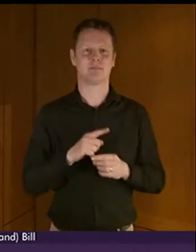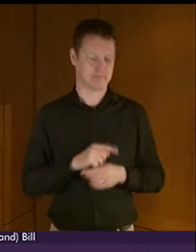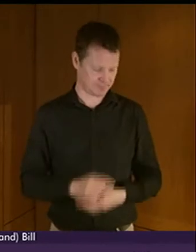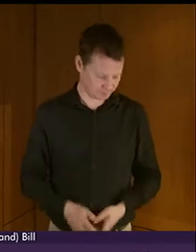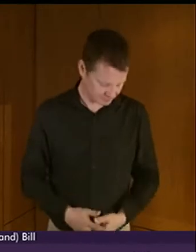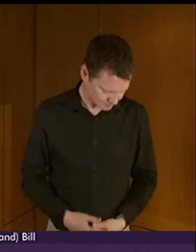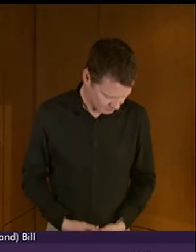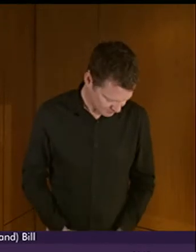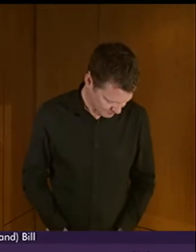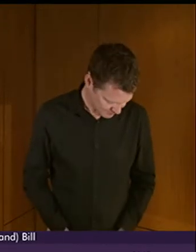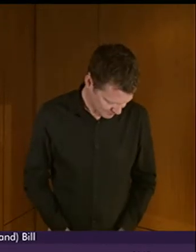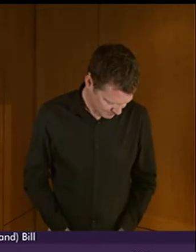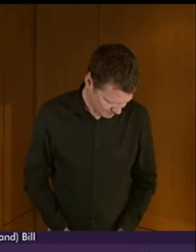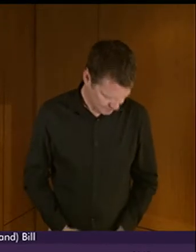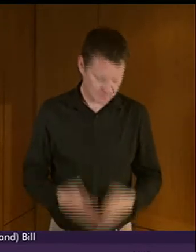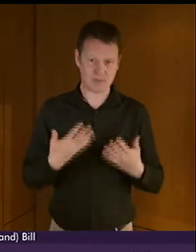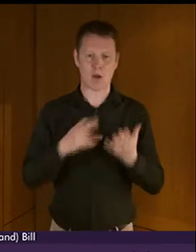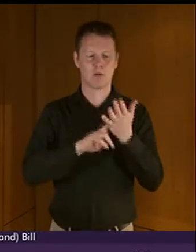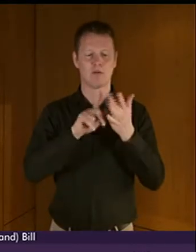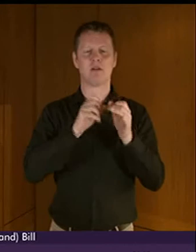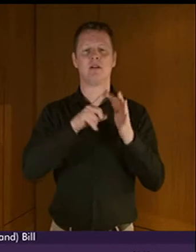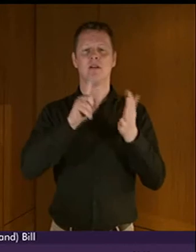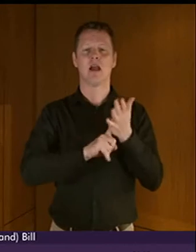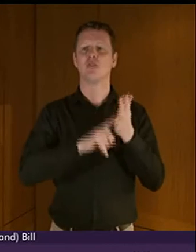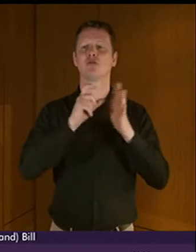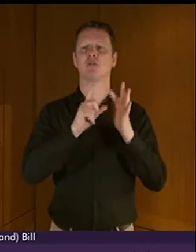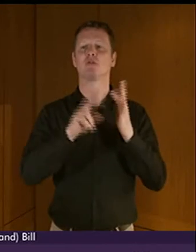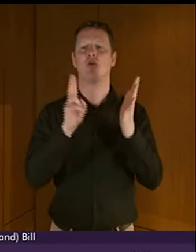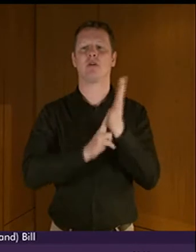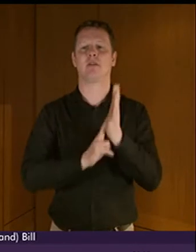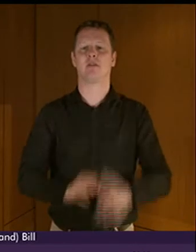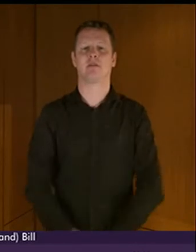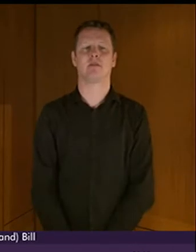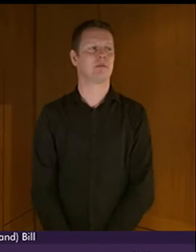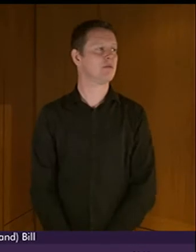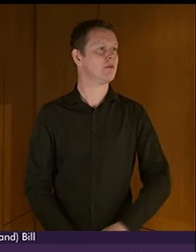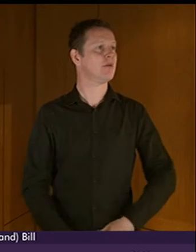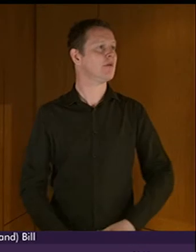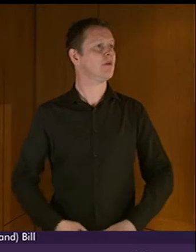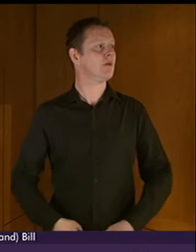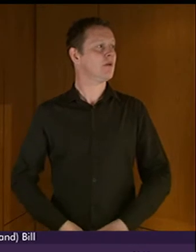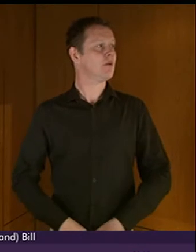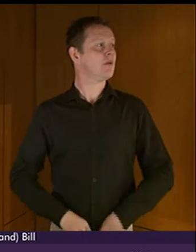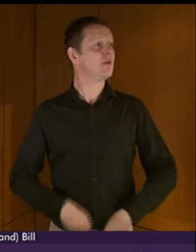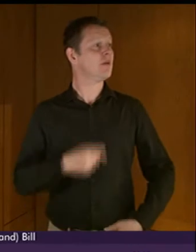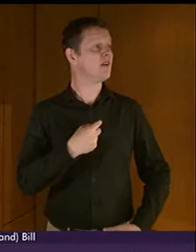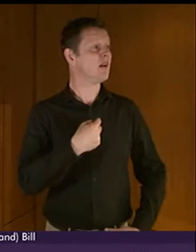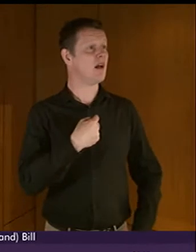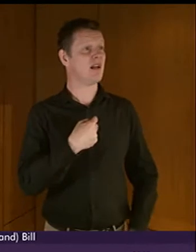by Jane Baxter. Thank you very much, Presiding Officer. I would like to start by congratulating Mark Griffin.